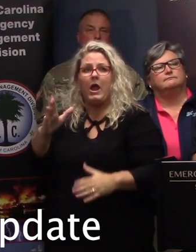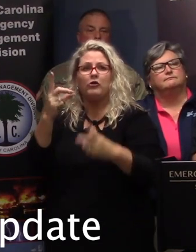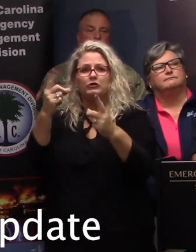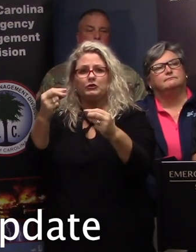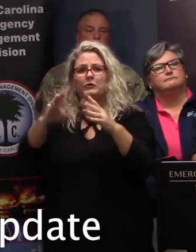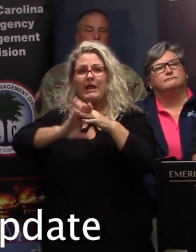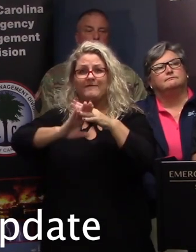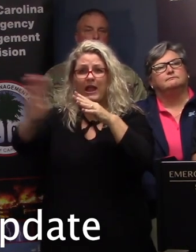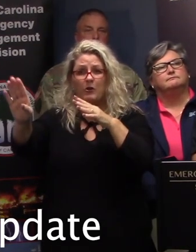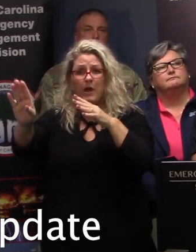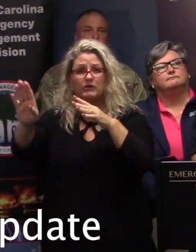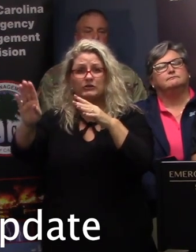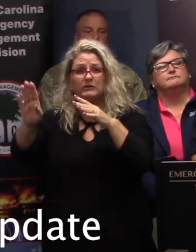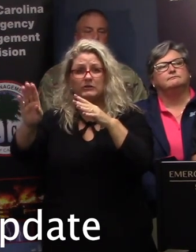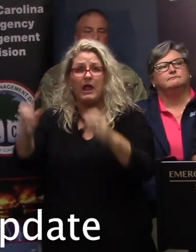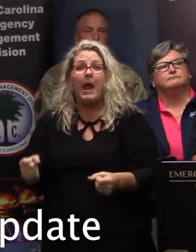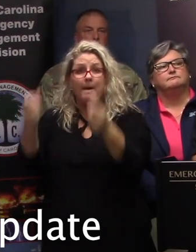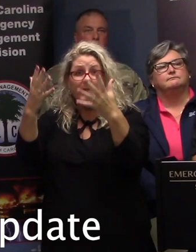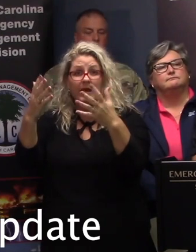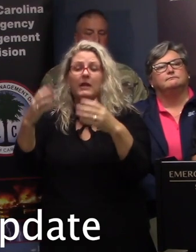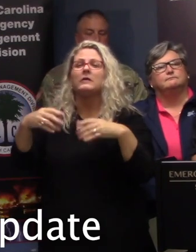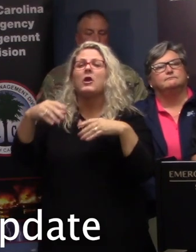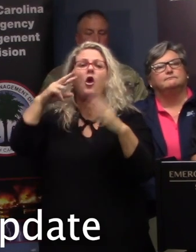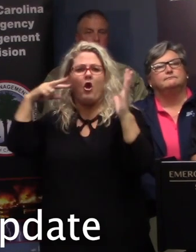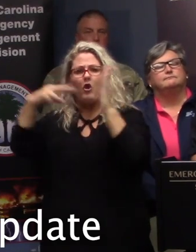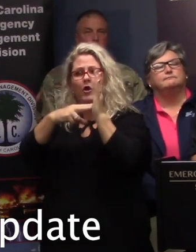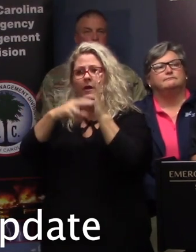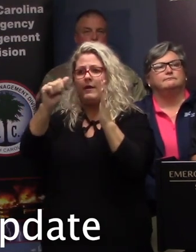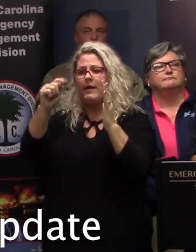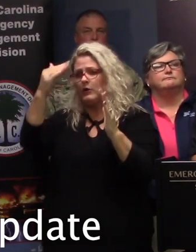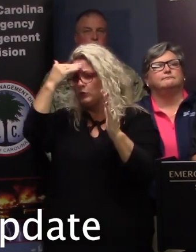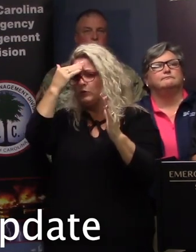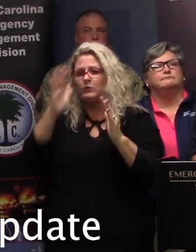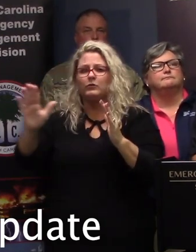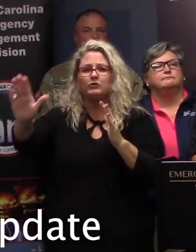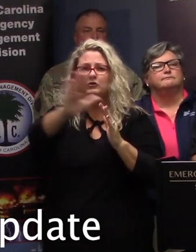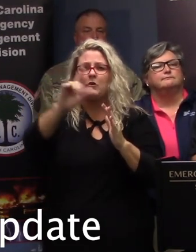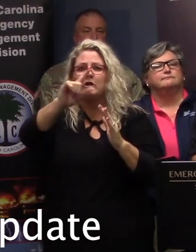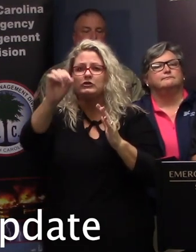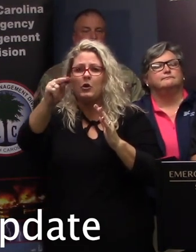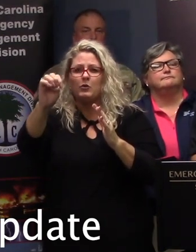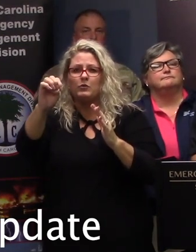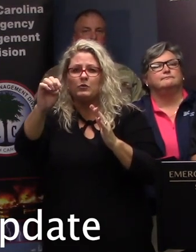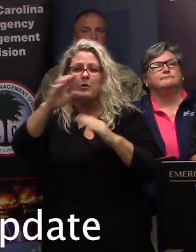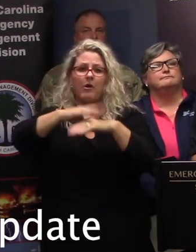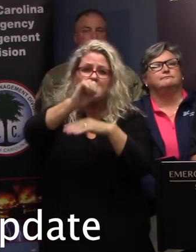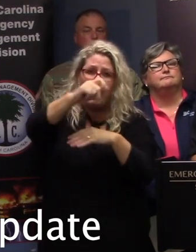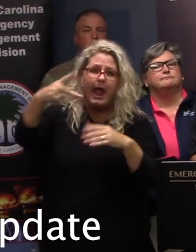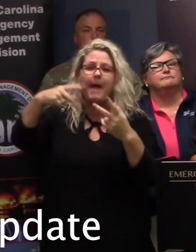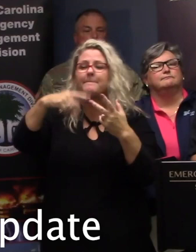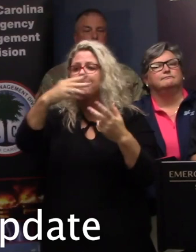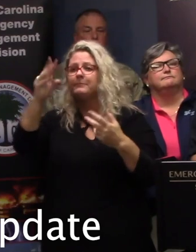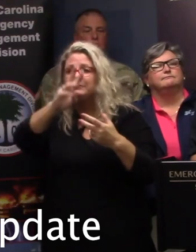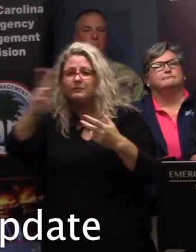we've got a Know Your Zone section on both our website and our mobile emergency manager that allows you